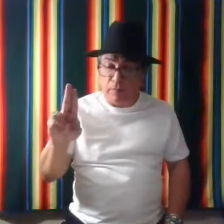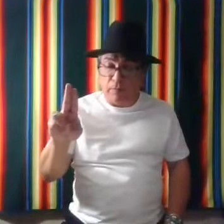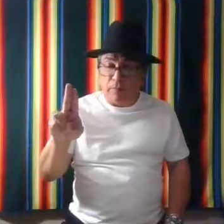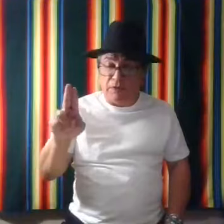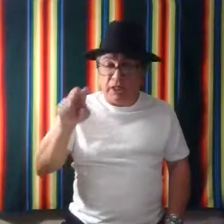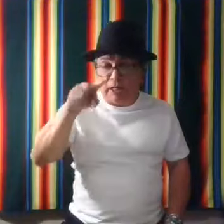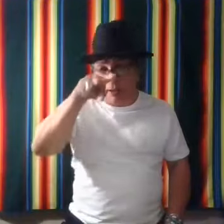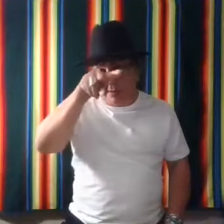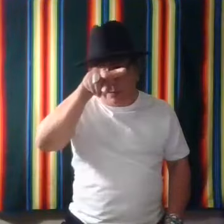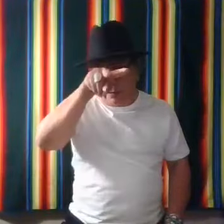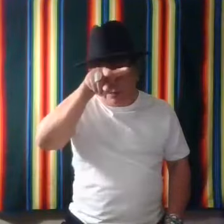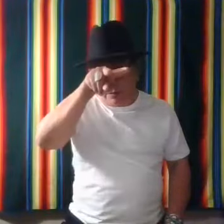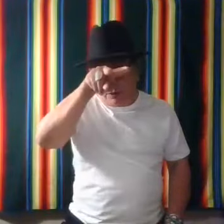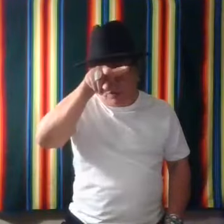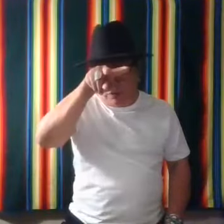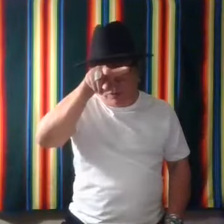C. It's two fingers.